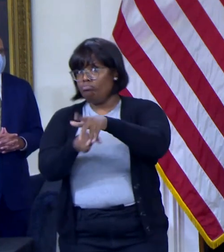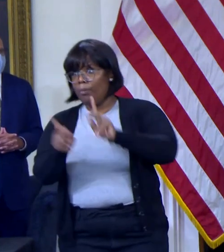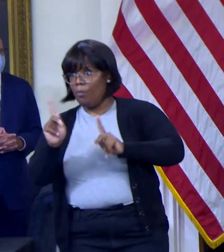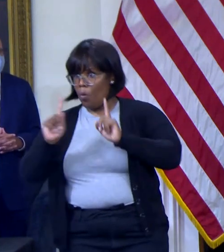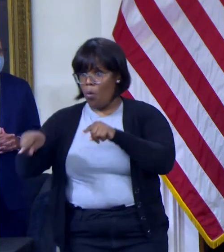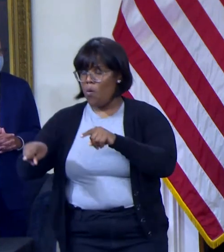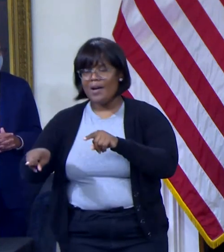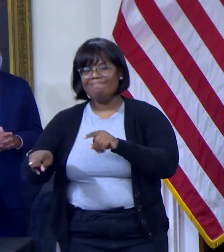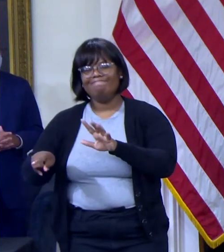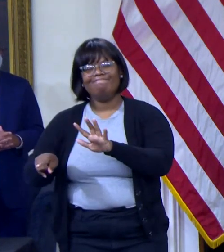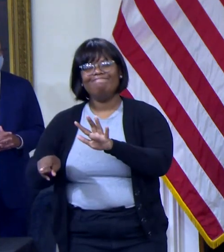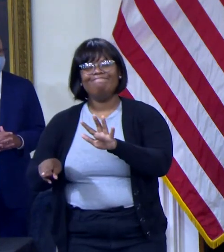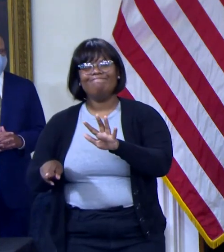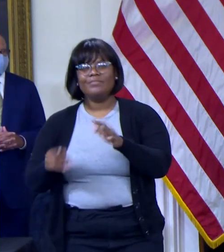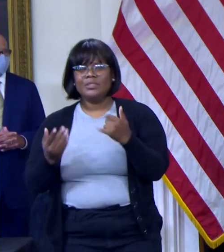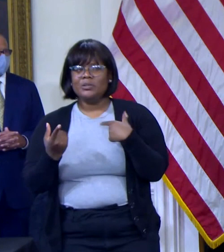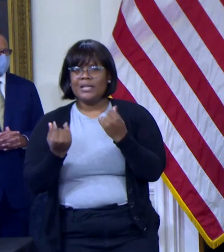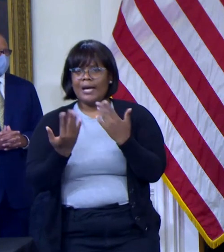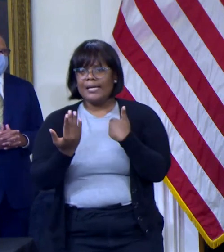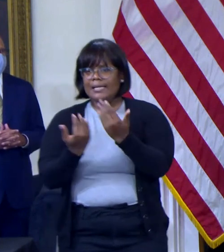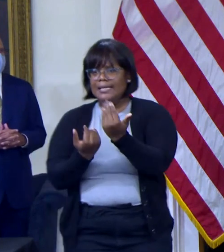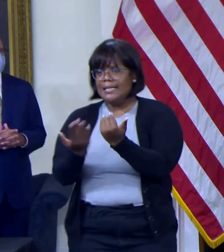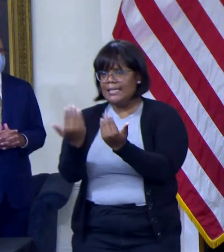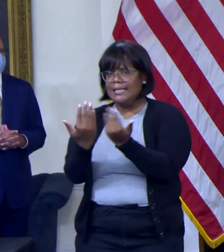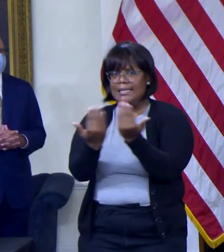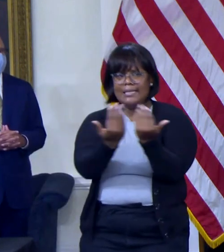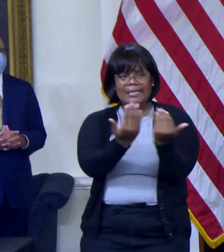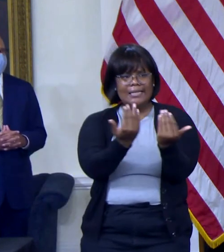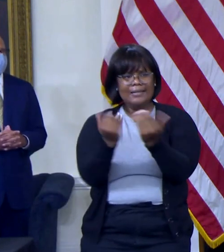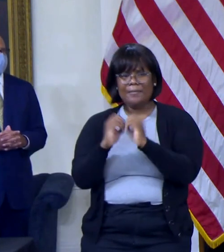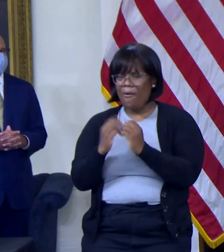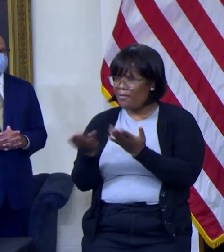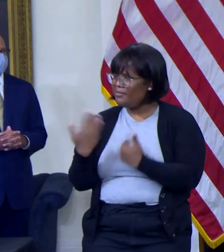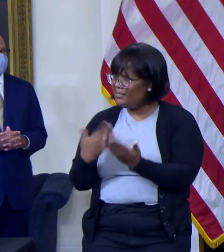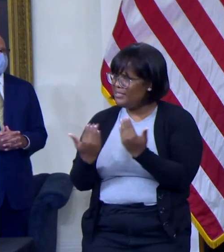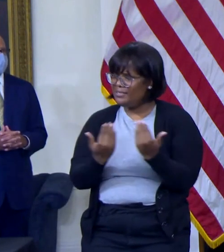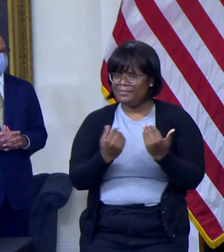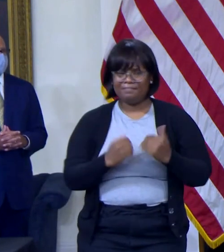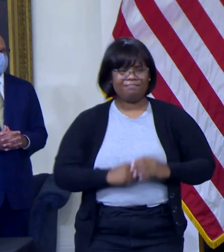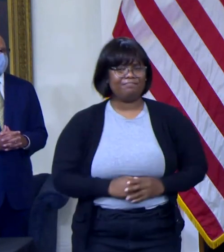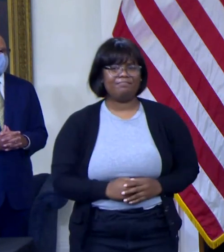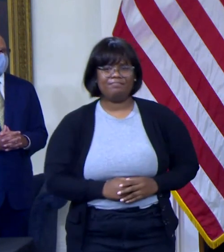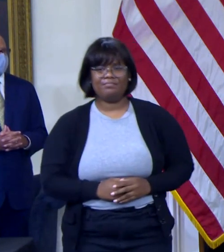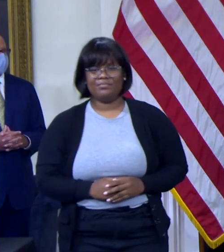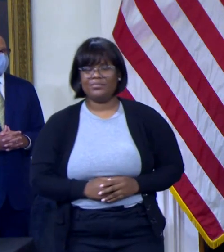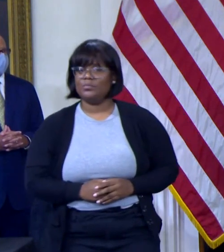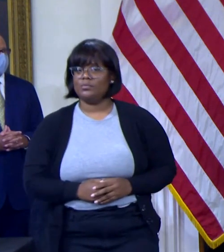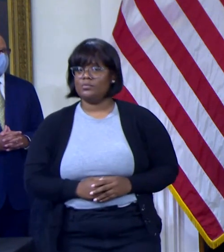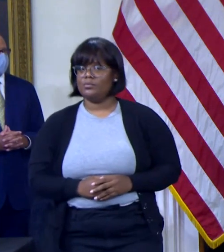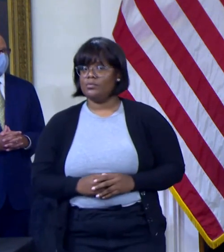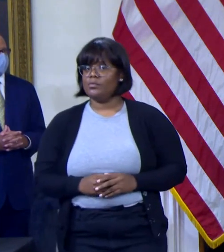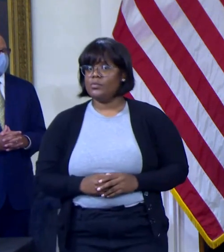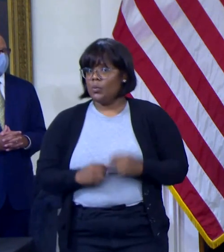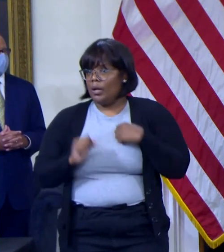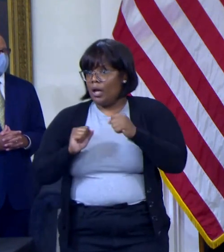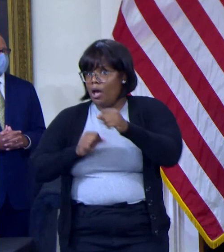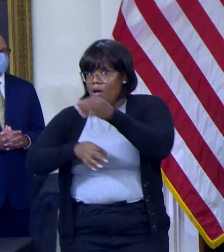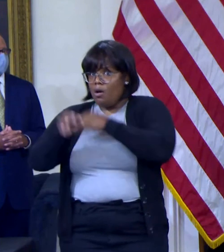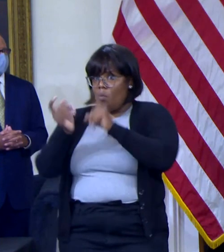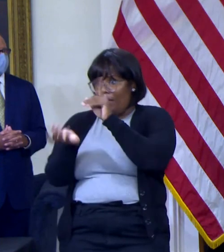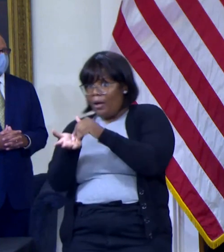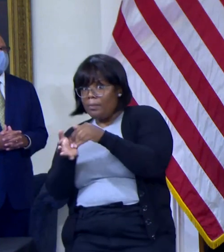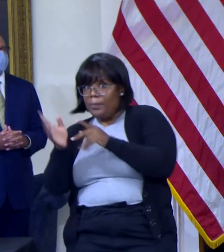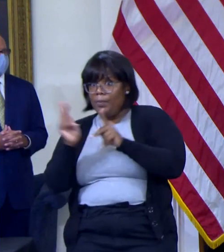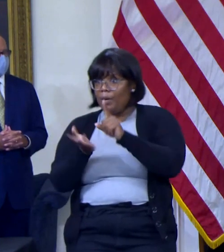supply of the treatment with the capacity, if we need to, to infuse 1,000 or more people per week. Our Maryland providers,